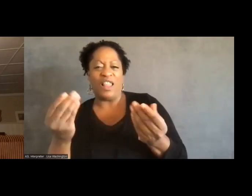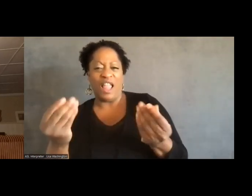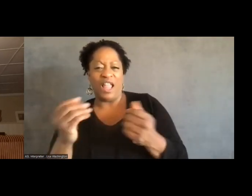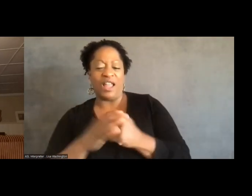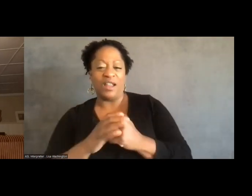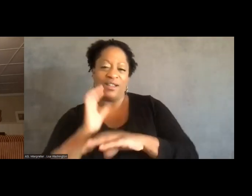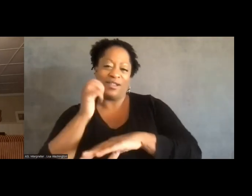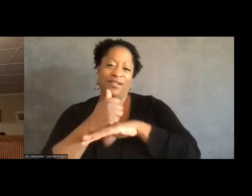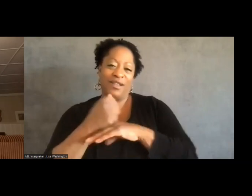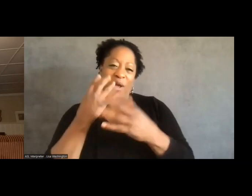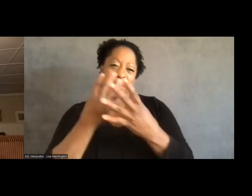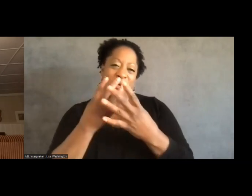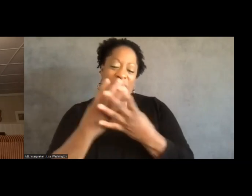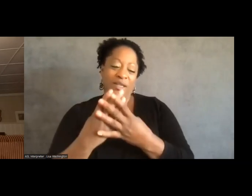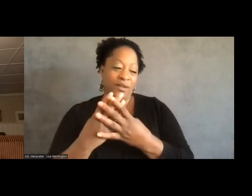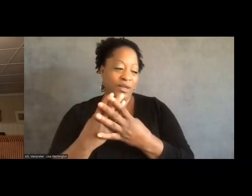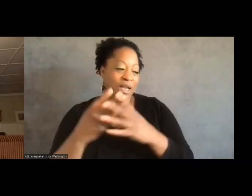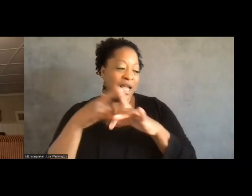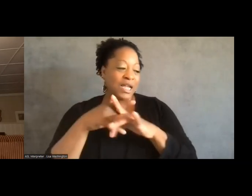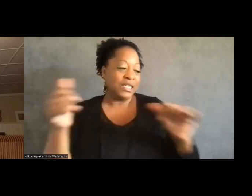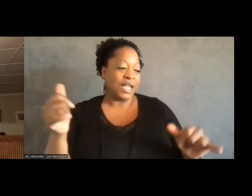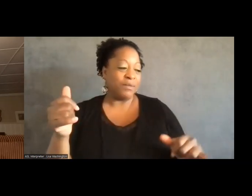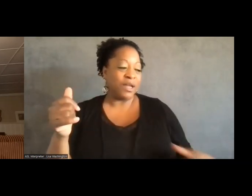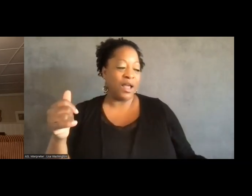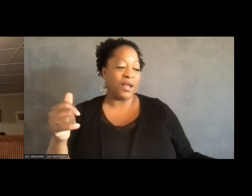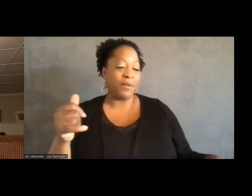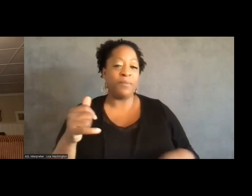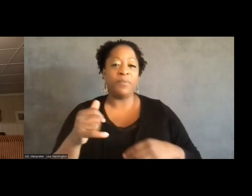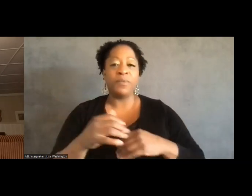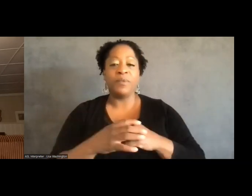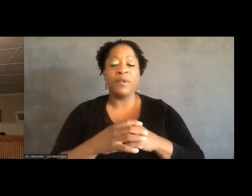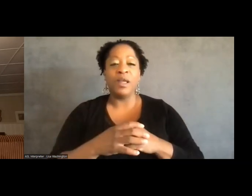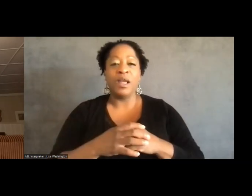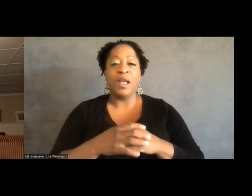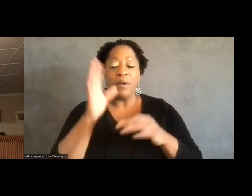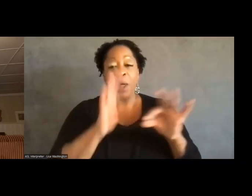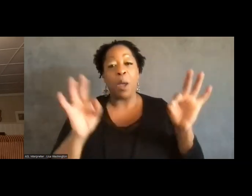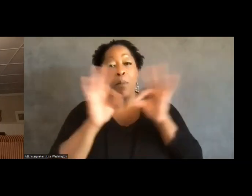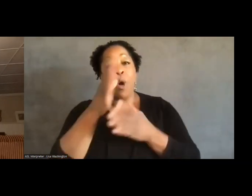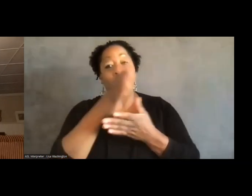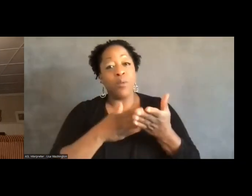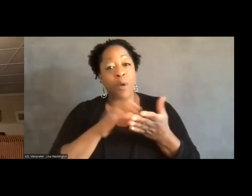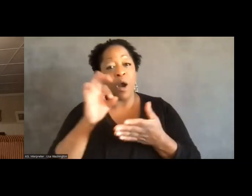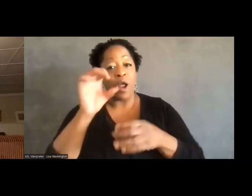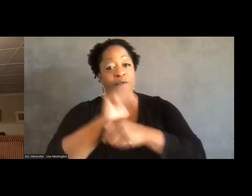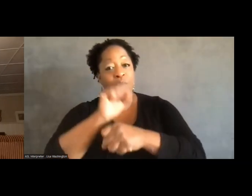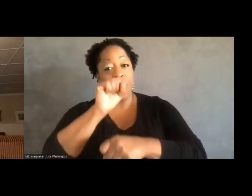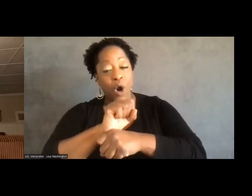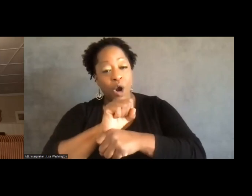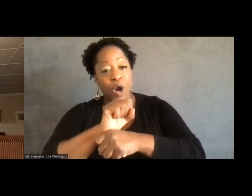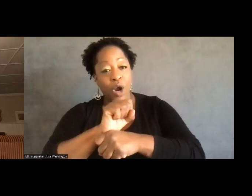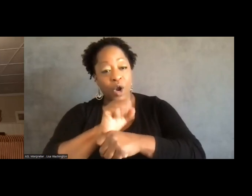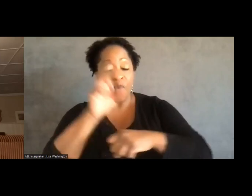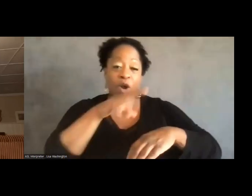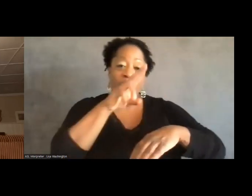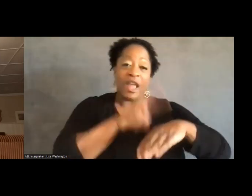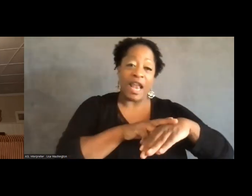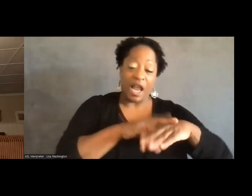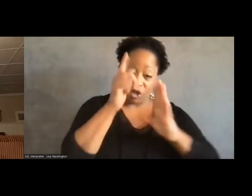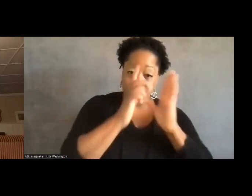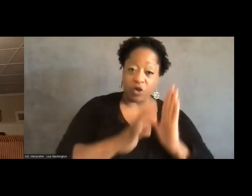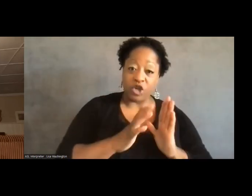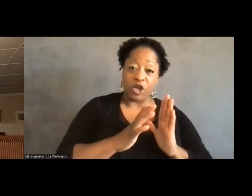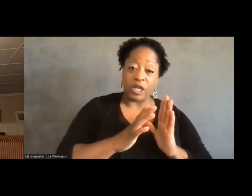And yet, one of the kind of crucial components of the work of national attorneys